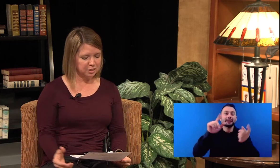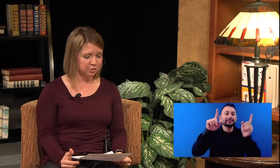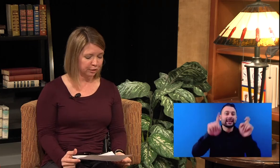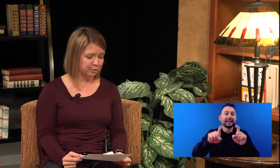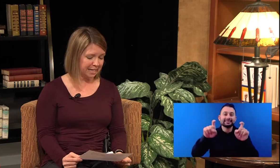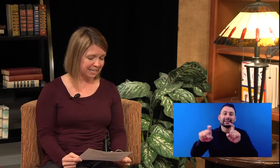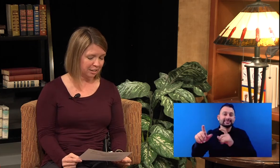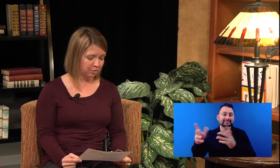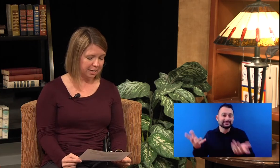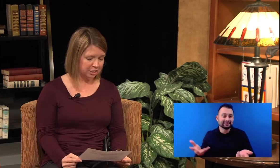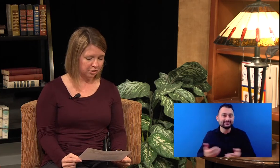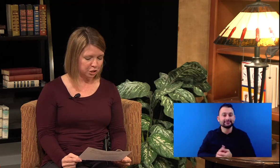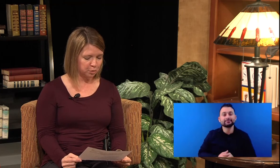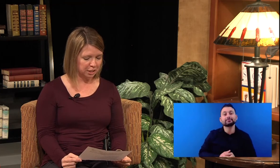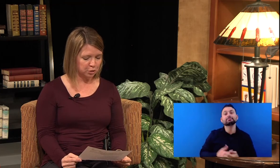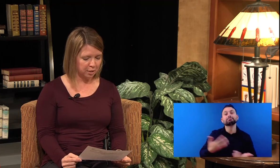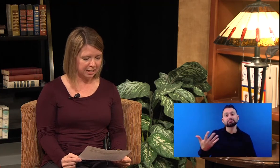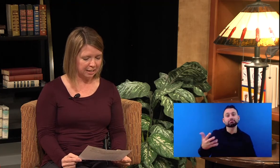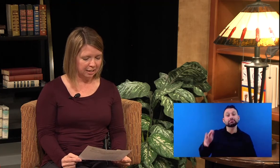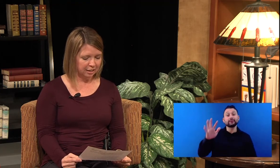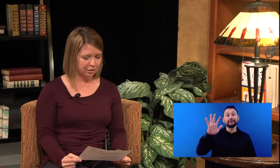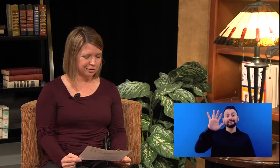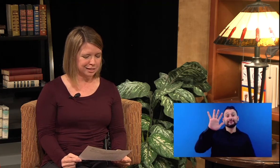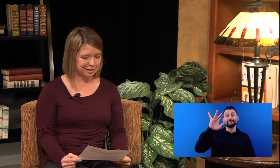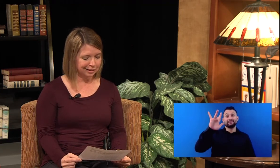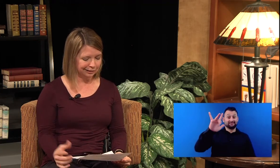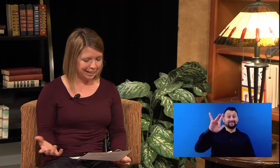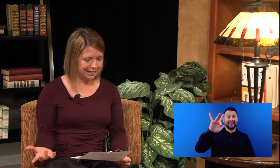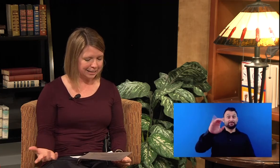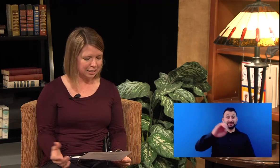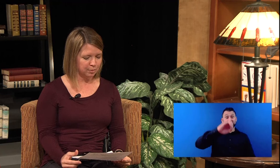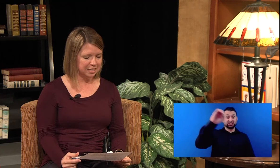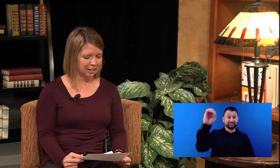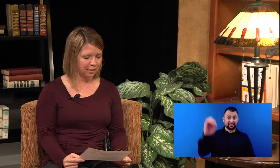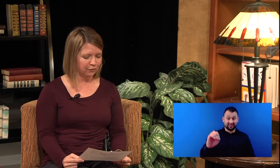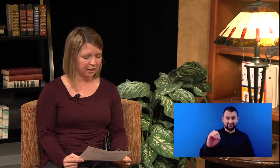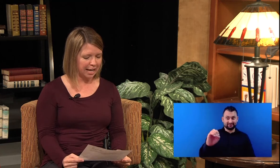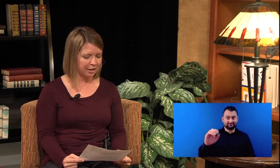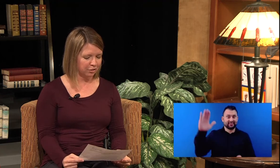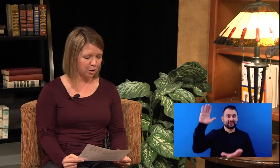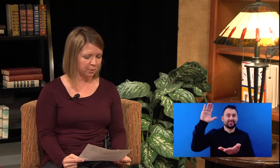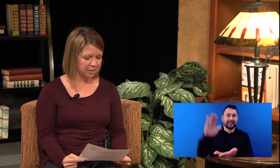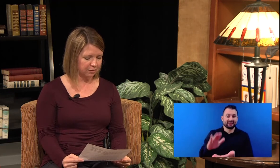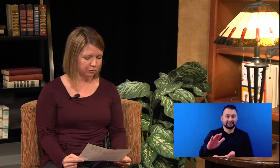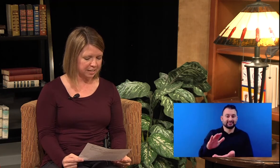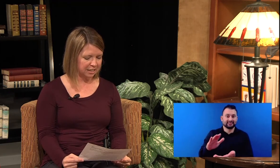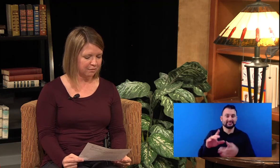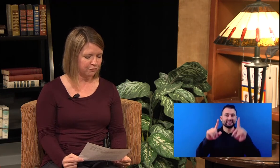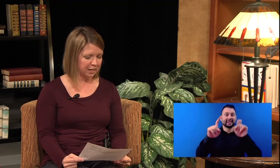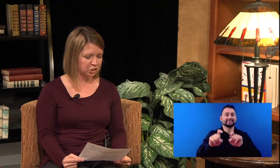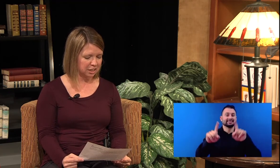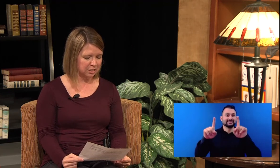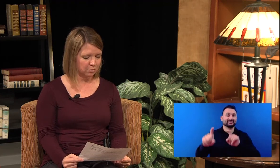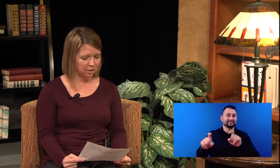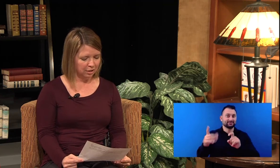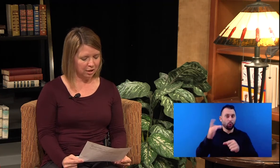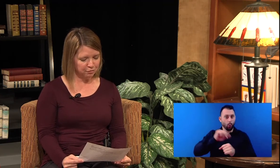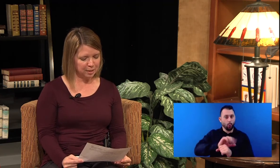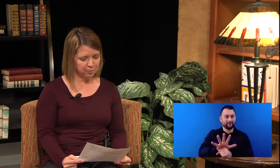was due to low testing rates during 2020. And there's likely to be significant higher numbers of recent infections of people